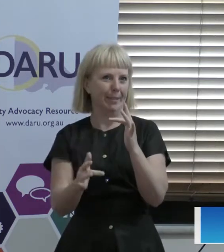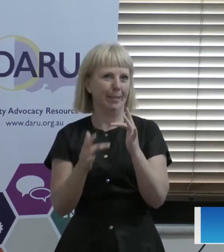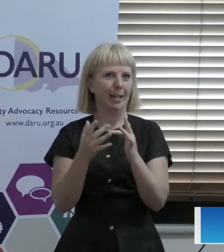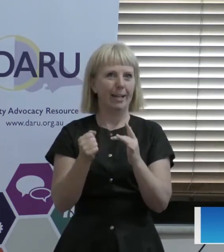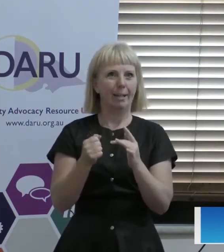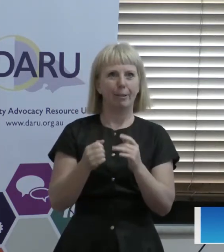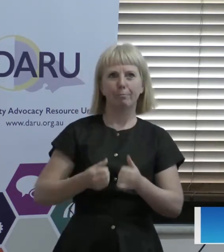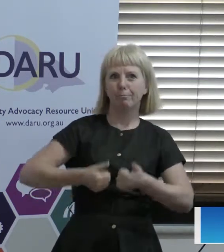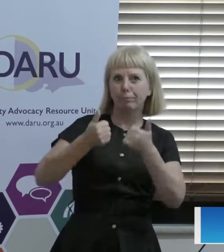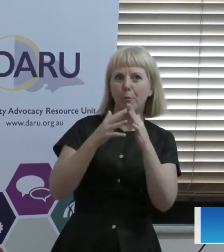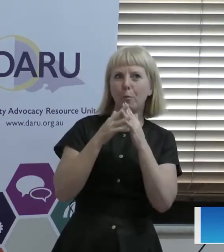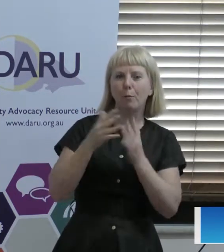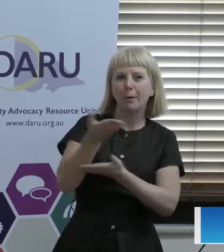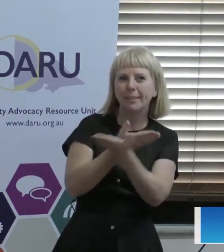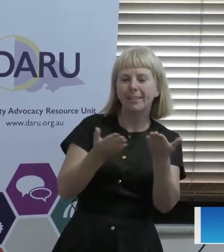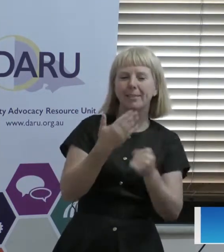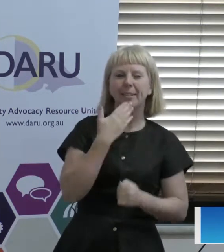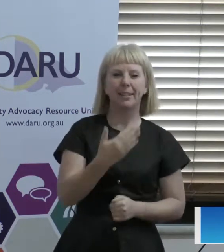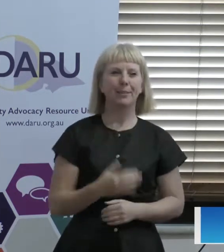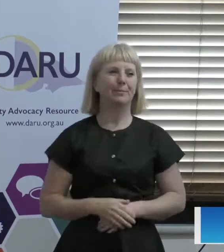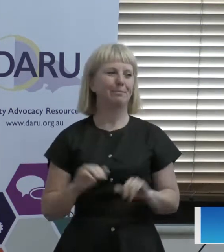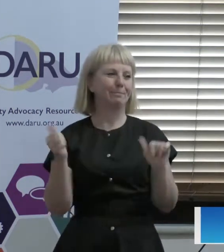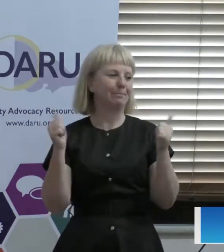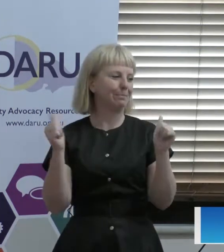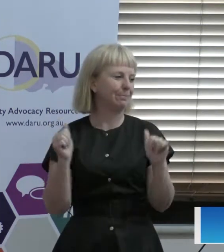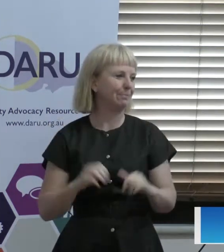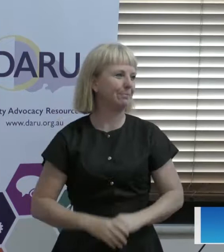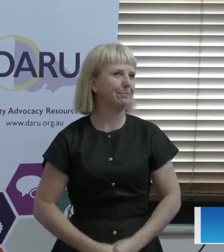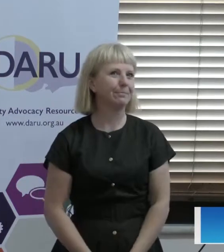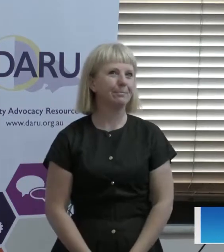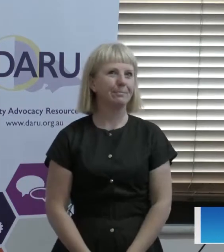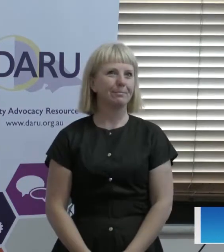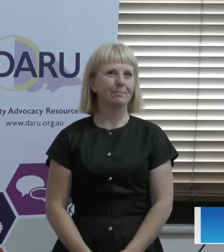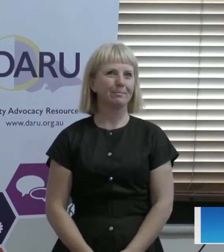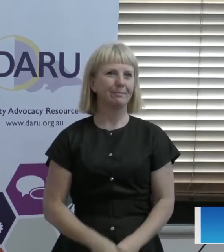discussions and making use of it. Thank you very much. Thank you very much.